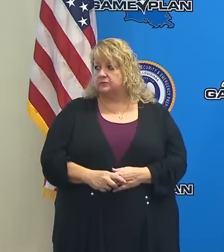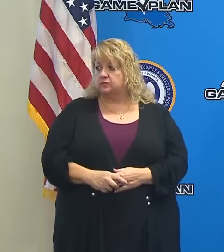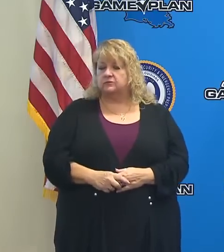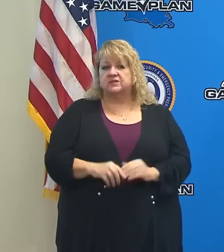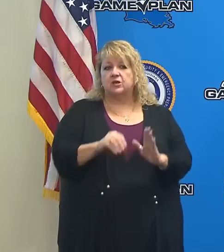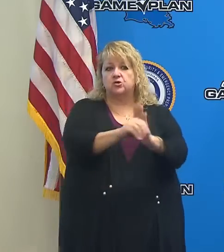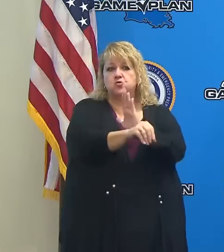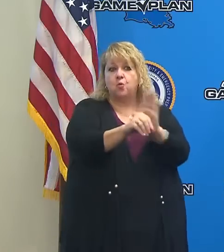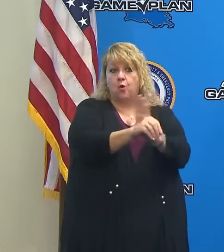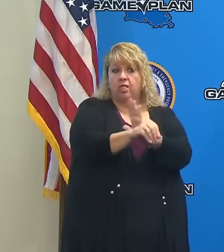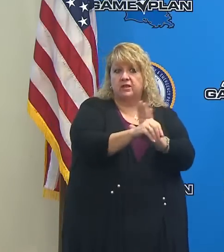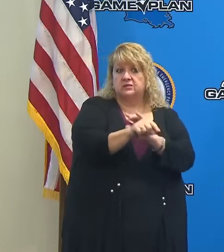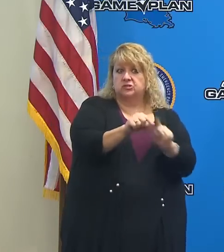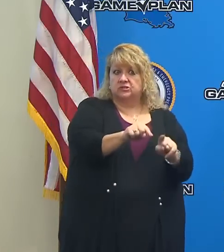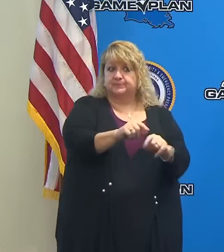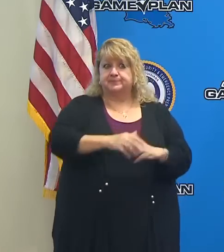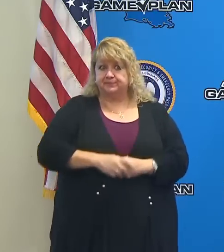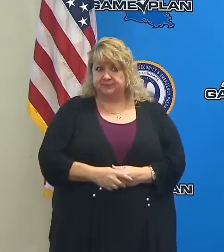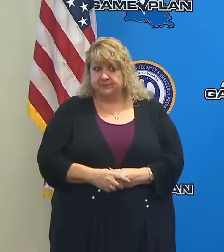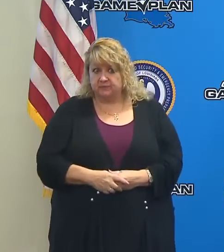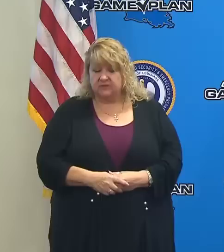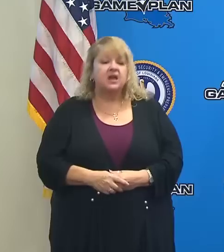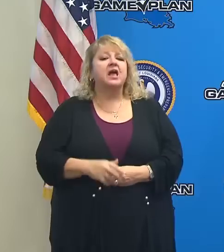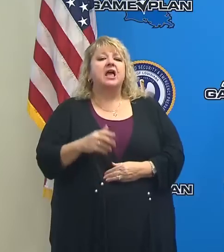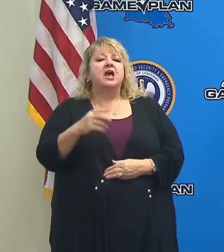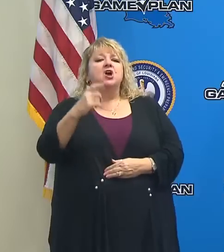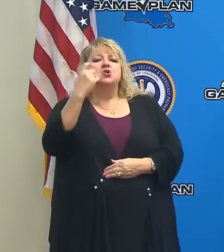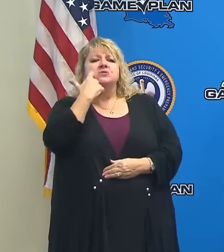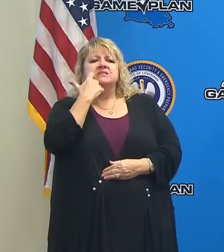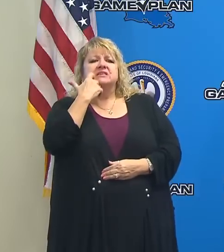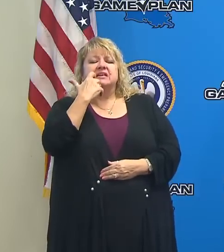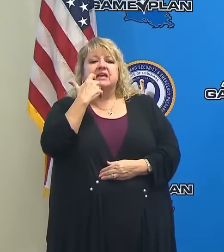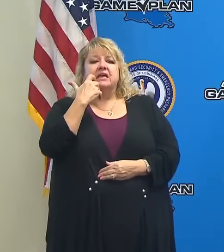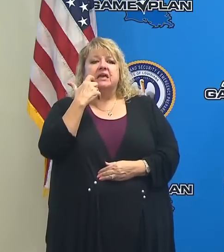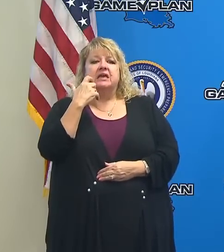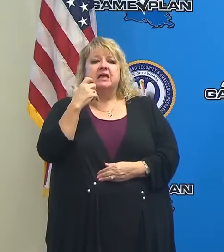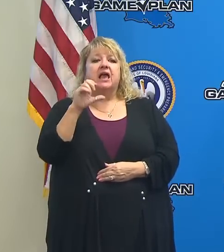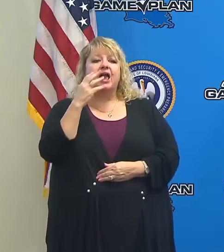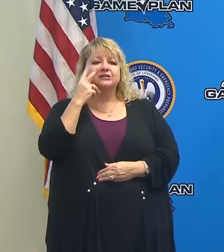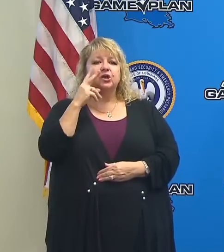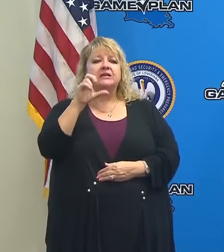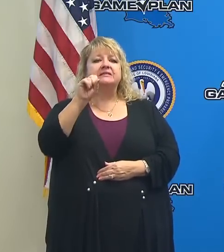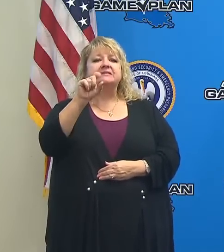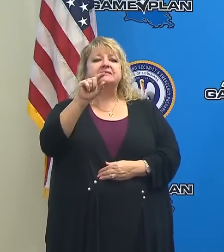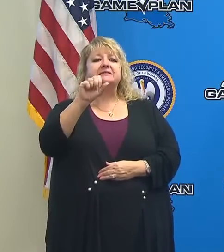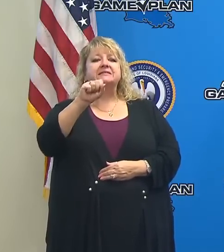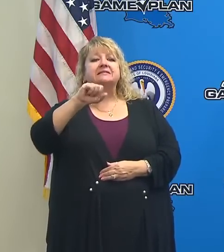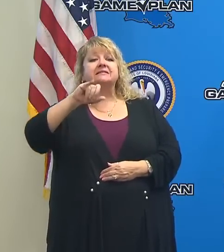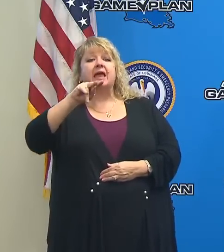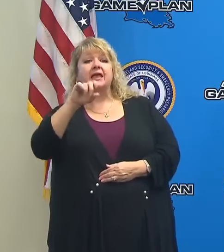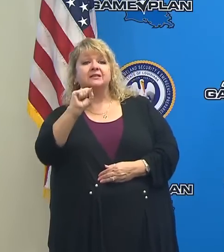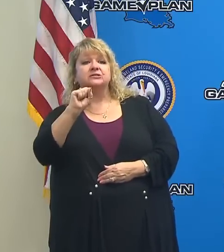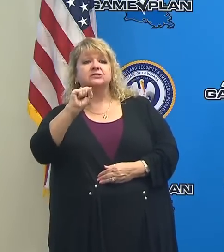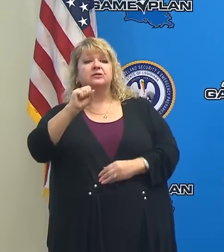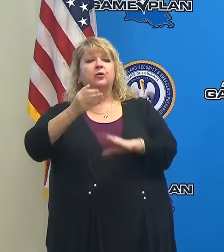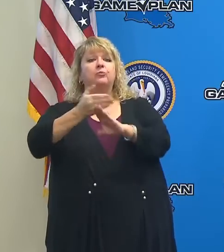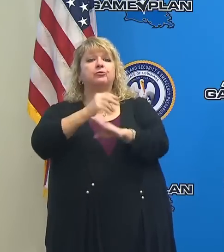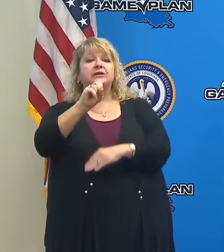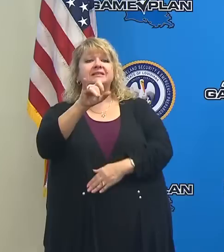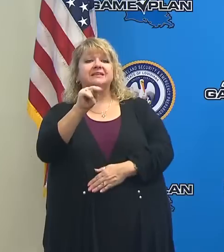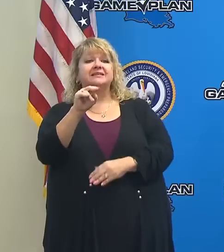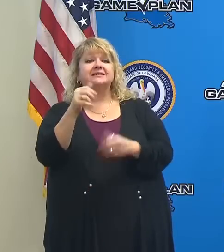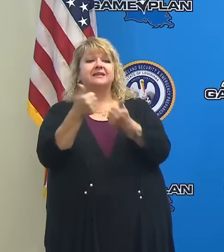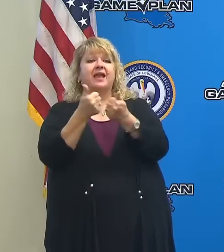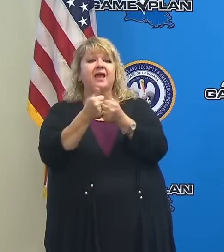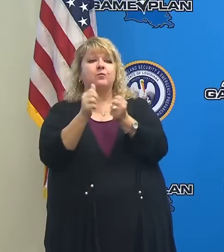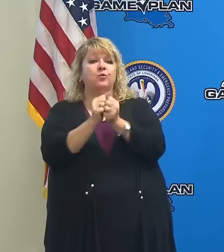This afternoon, just a little while ago, I did direct that the Saints preseason game with the Cardinals be canceled. Now